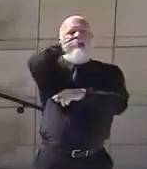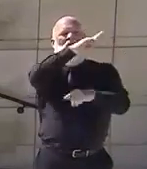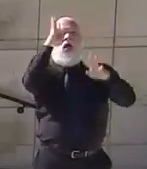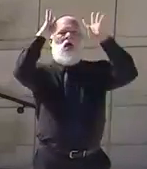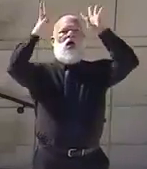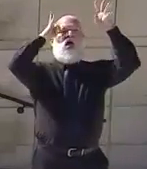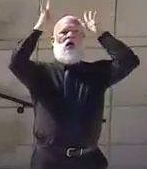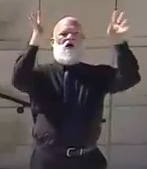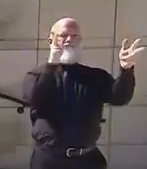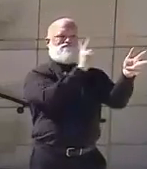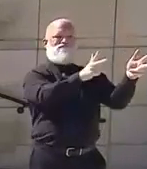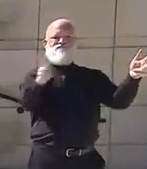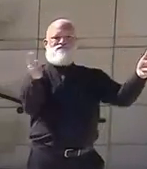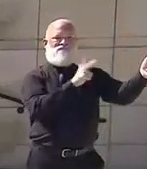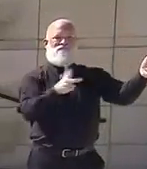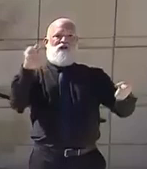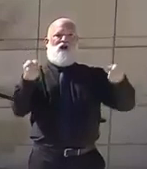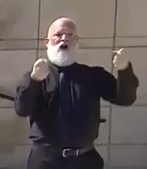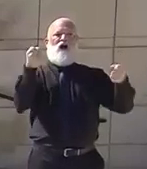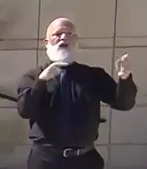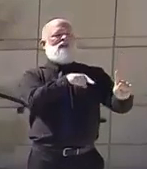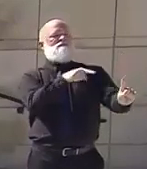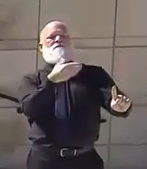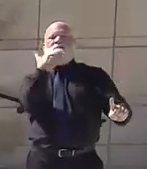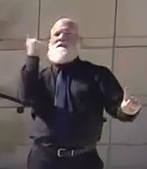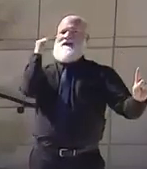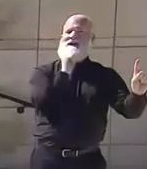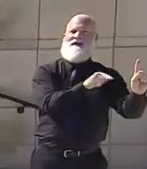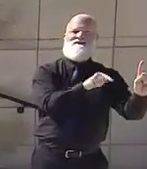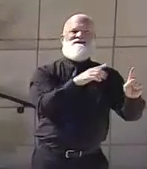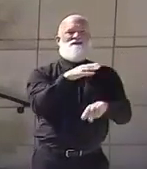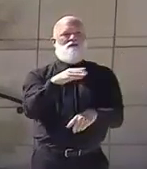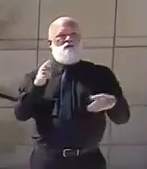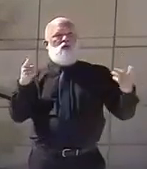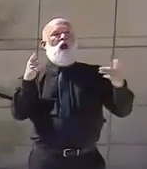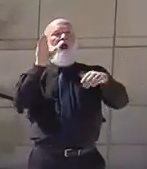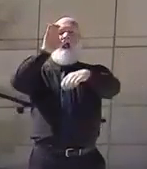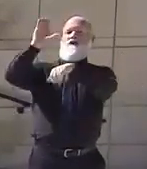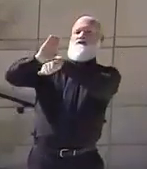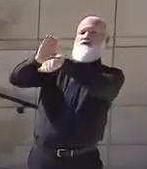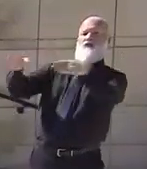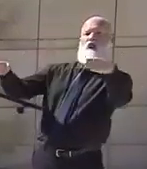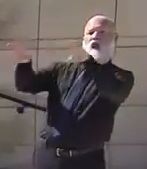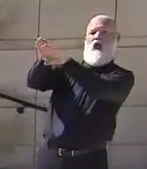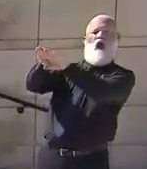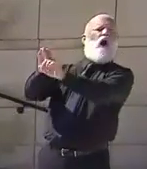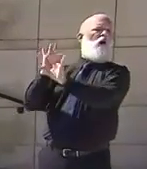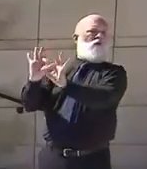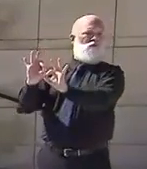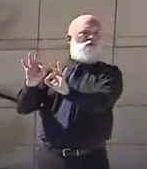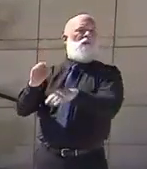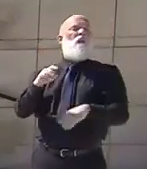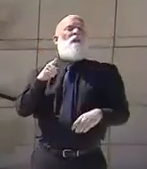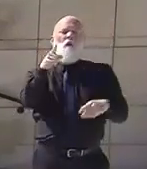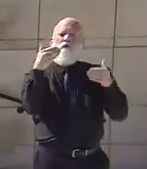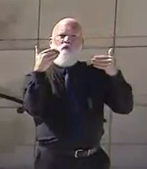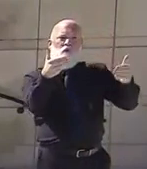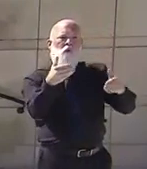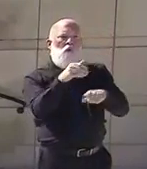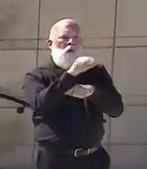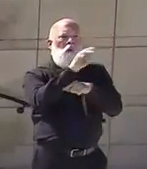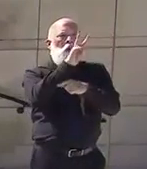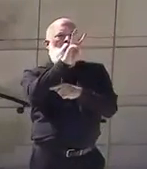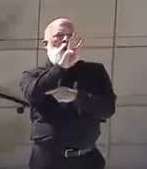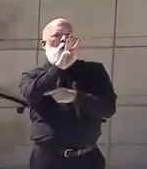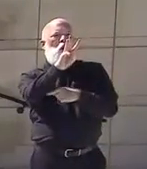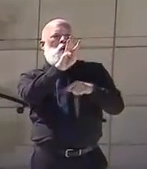congregations in their state many times in front of their own institutions for the greater good.